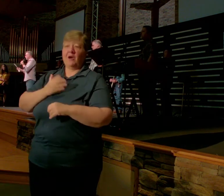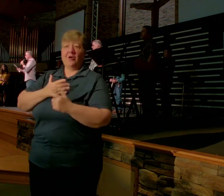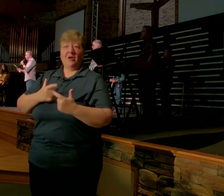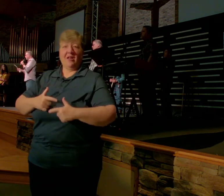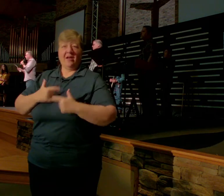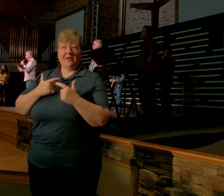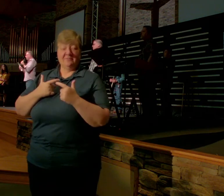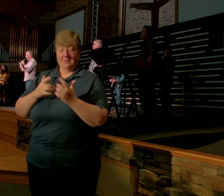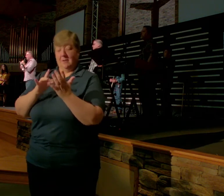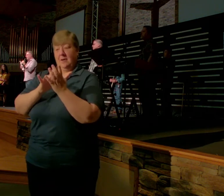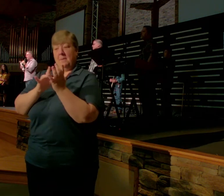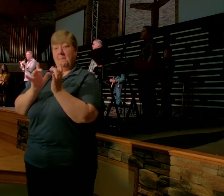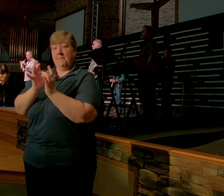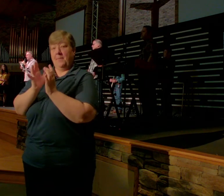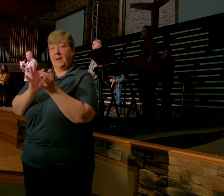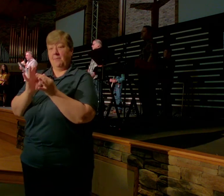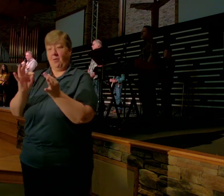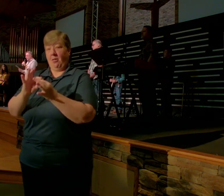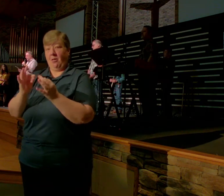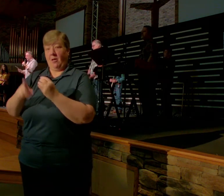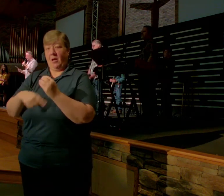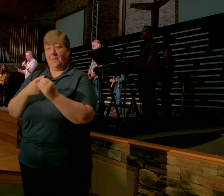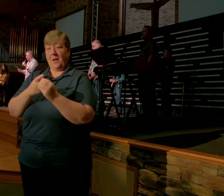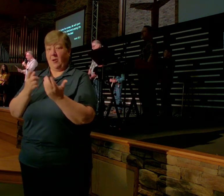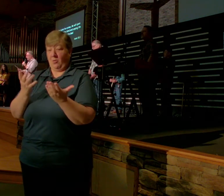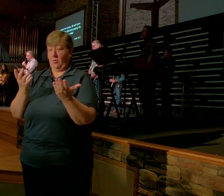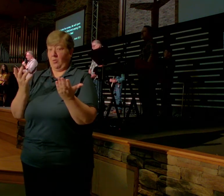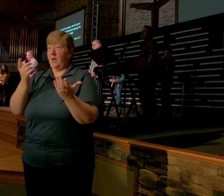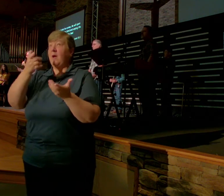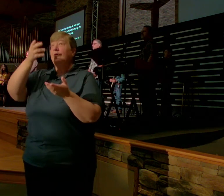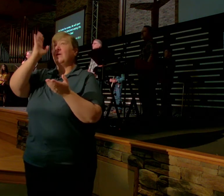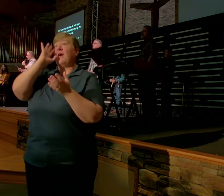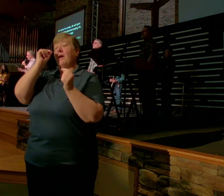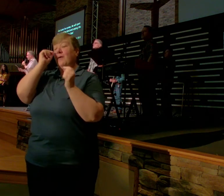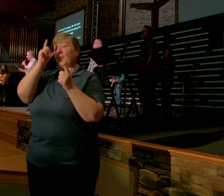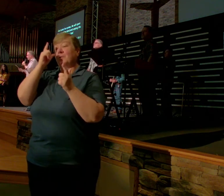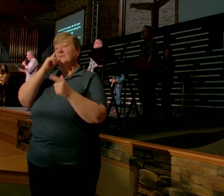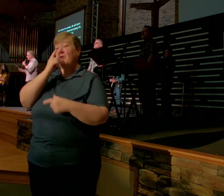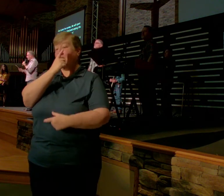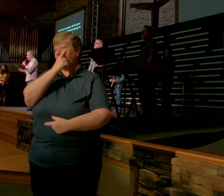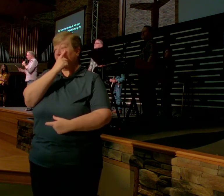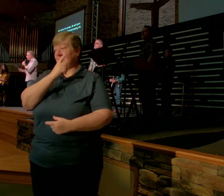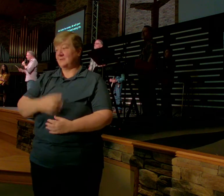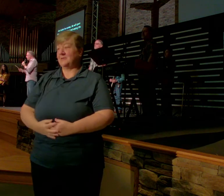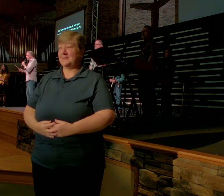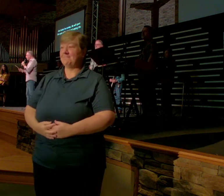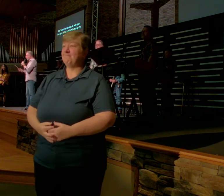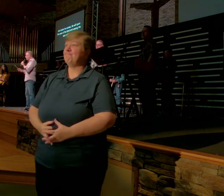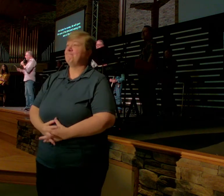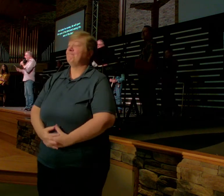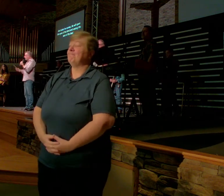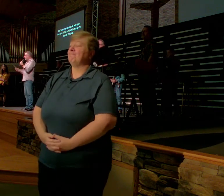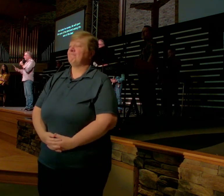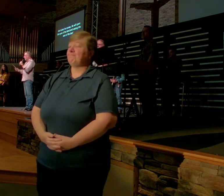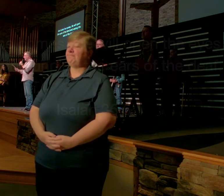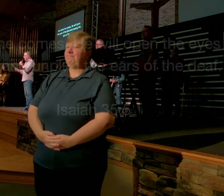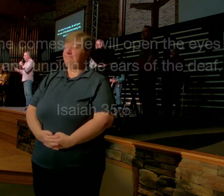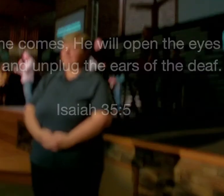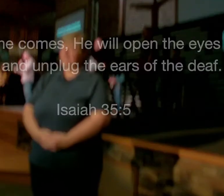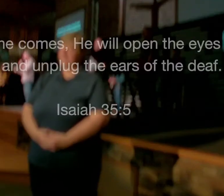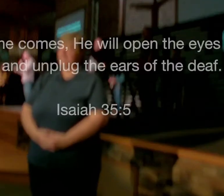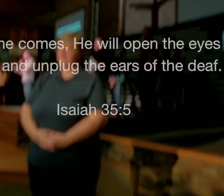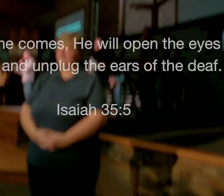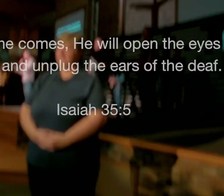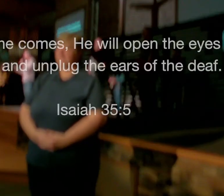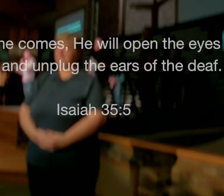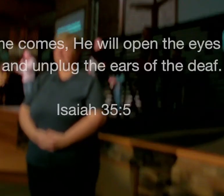says about what God does in opening our eyes. From Isaiah. And when he comes, he will open the eyes of the blind and unplug